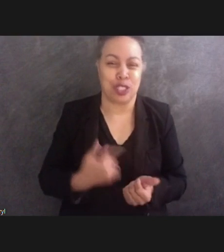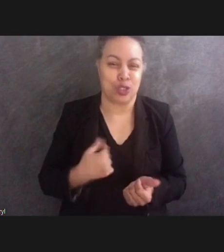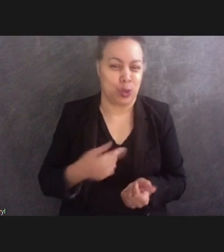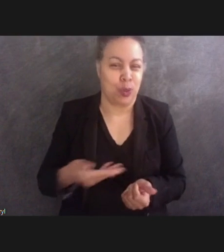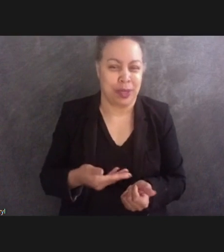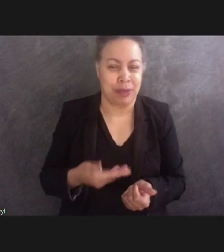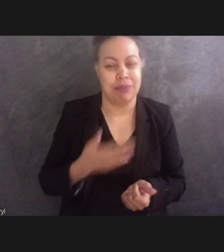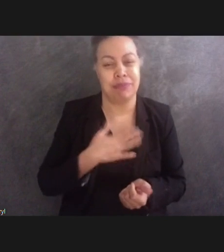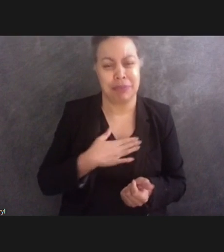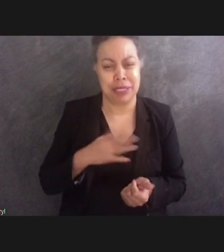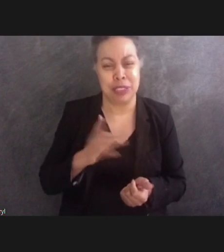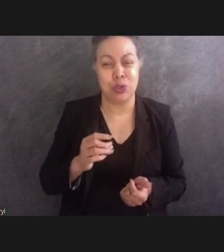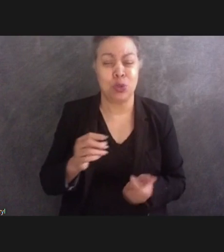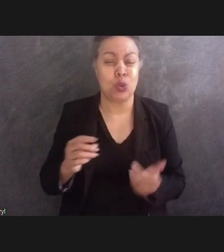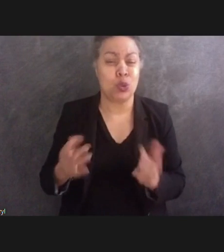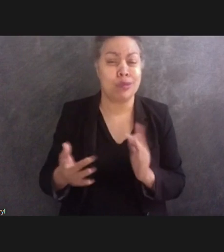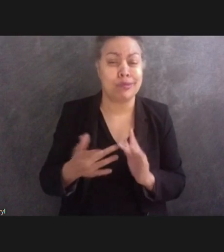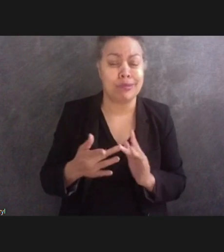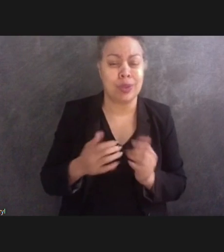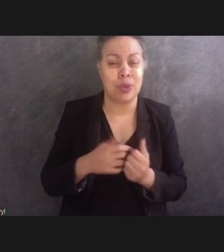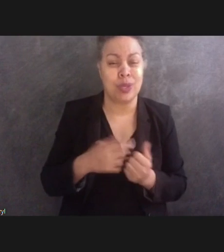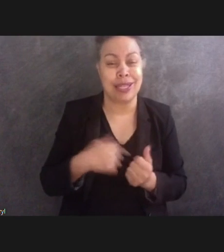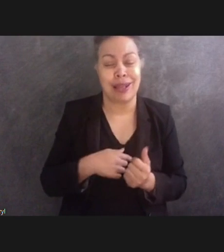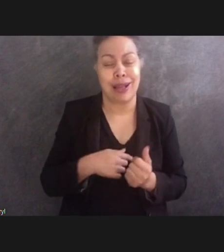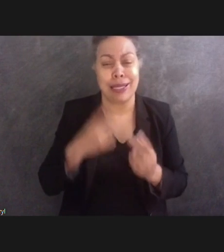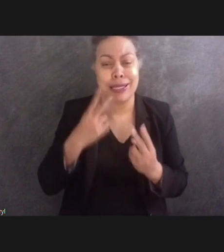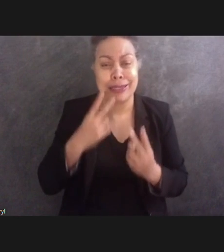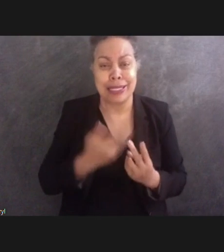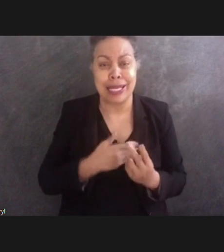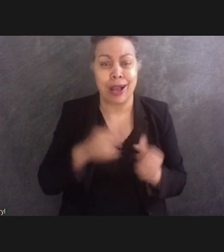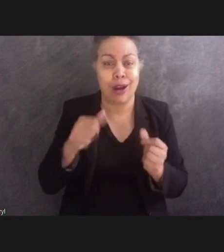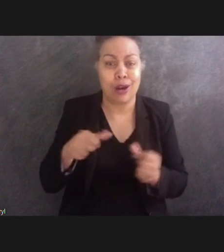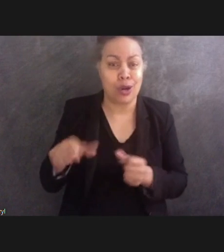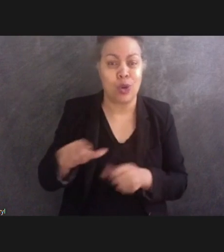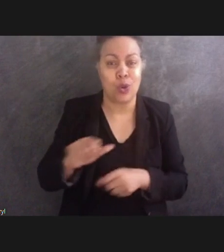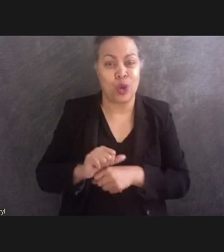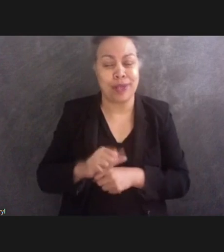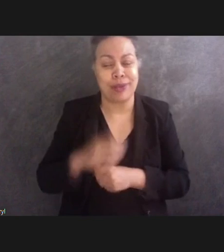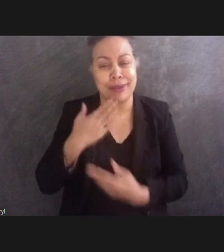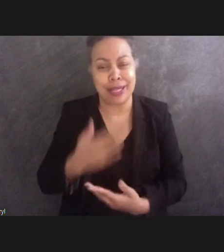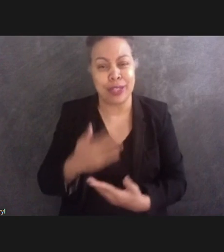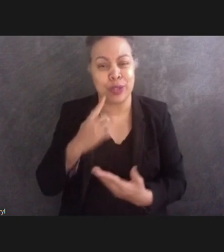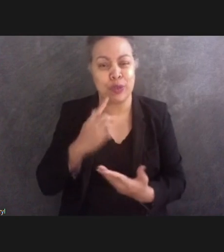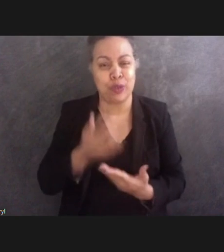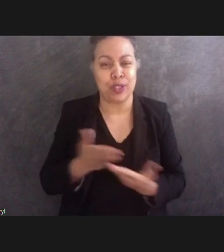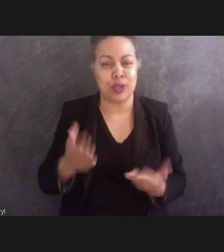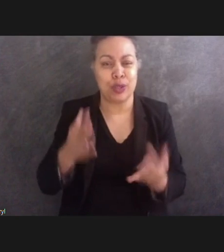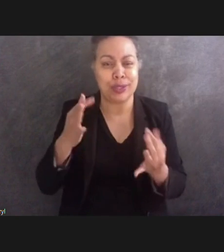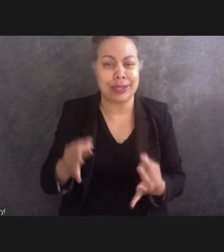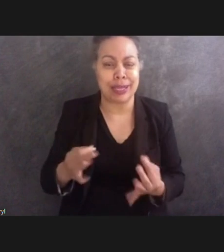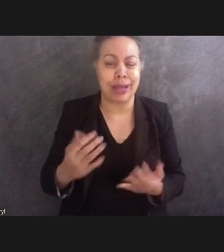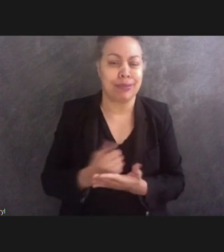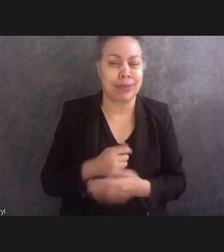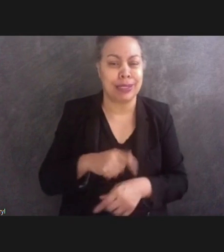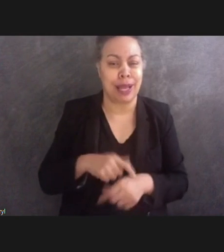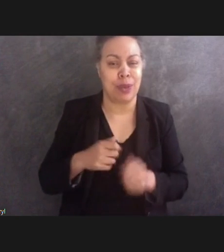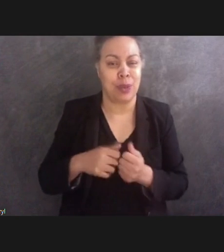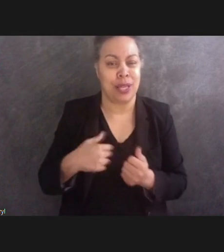and to follow our work. And we are very thankful for you choosing to spend some time with us today. Major thanks